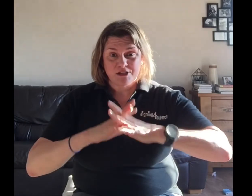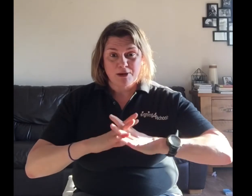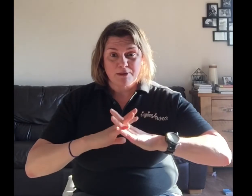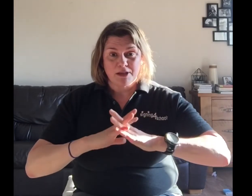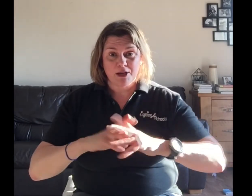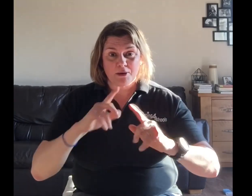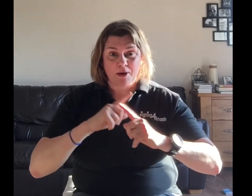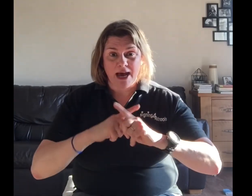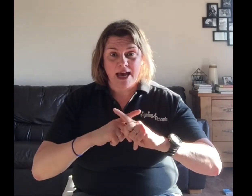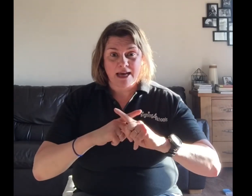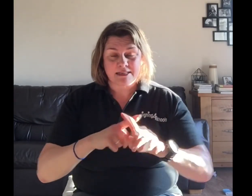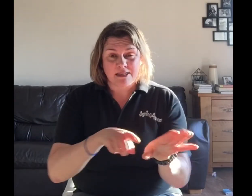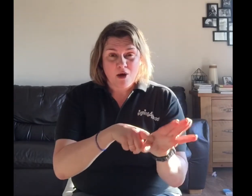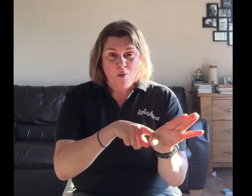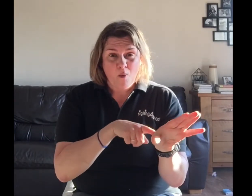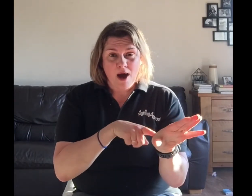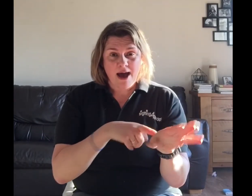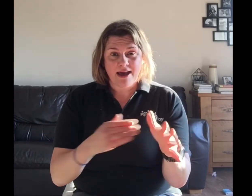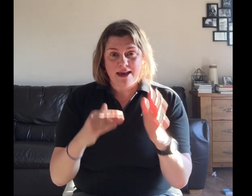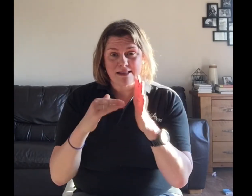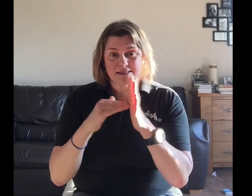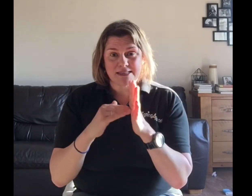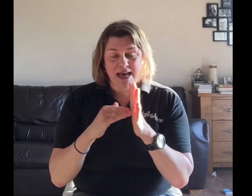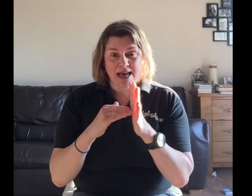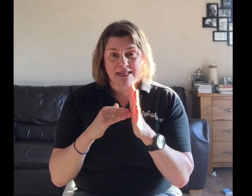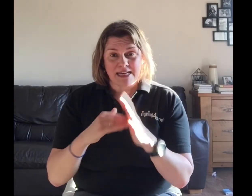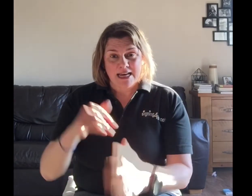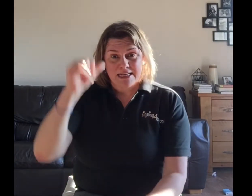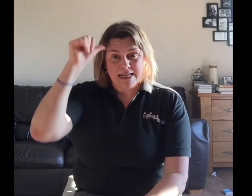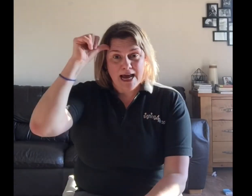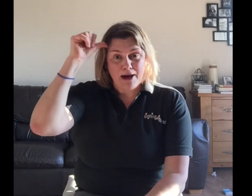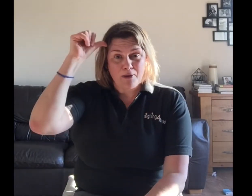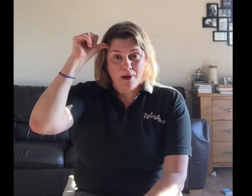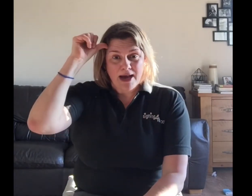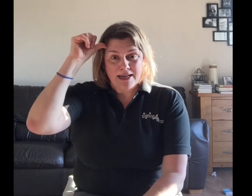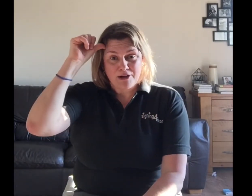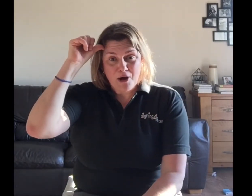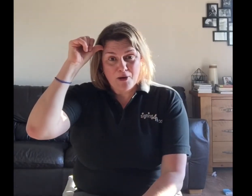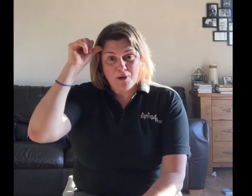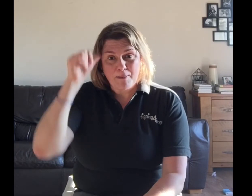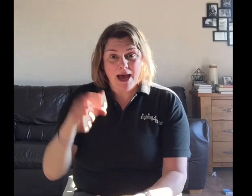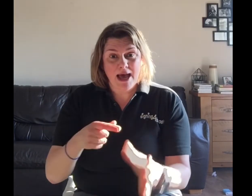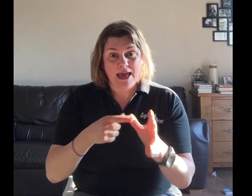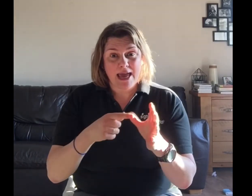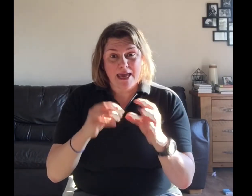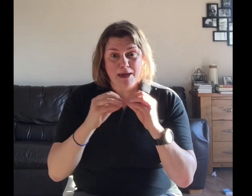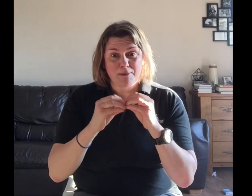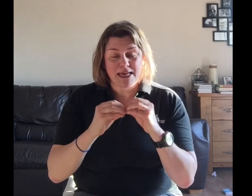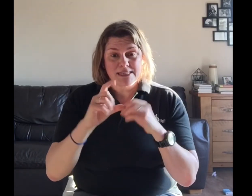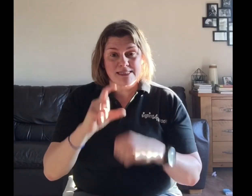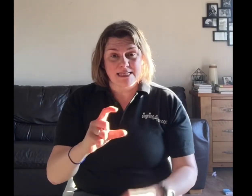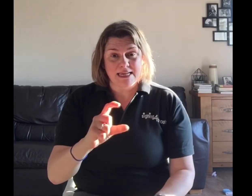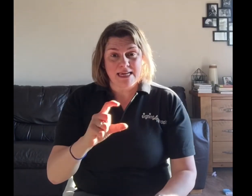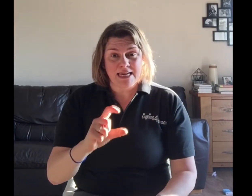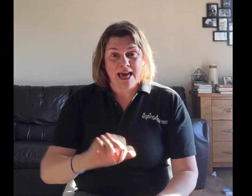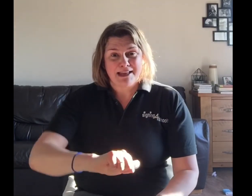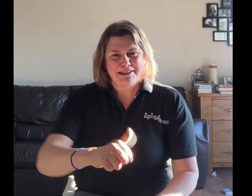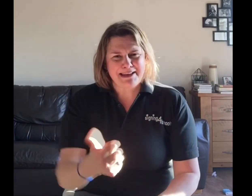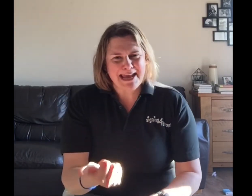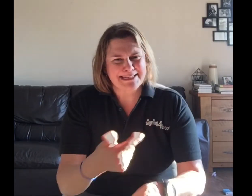W, X, Y, and Z. Now I know my ABC. Next